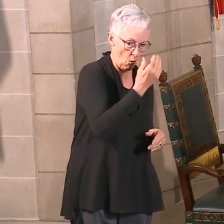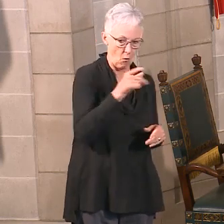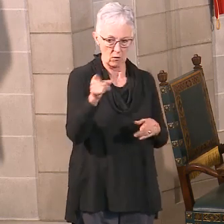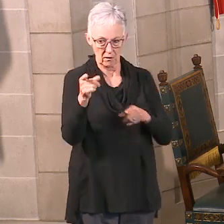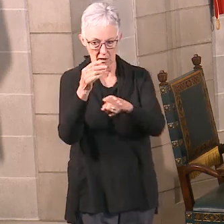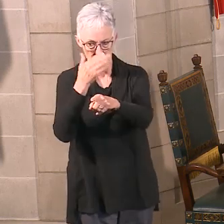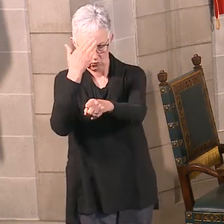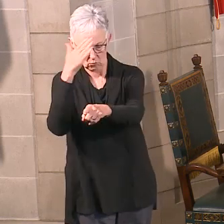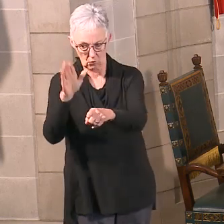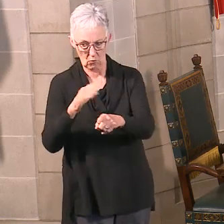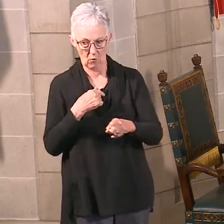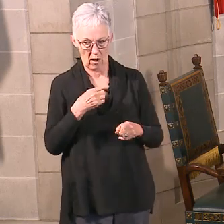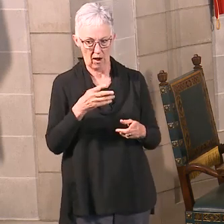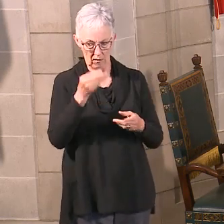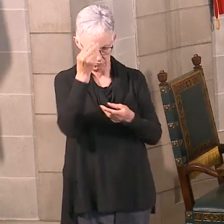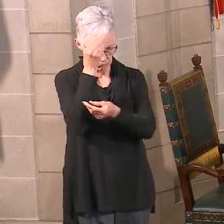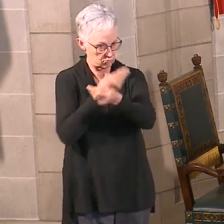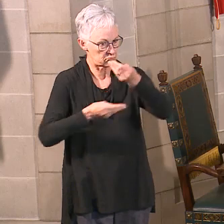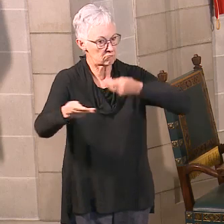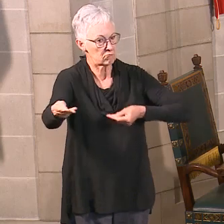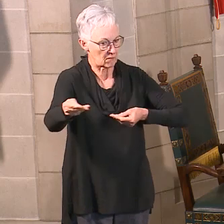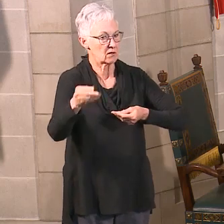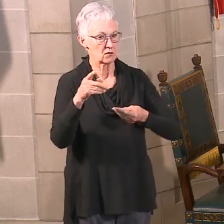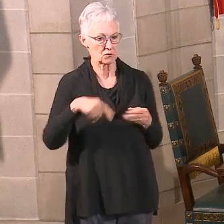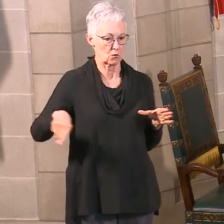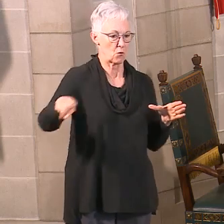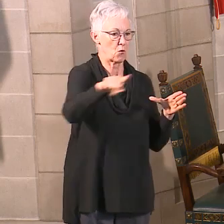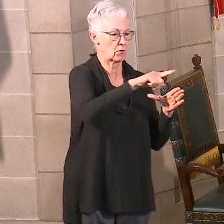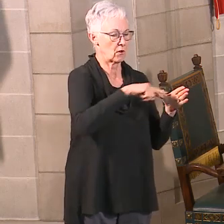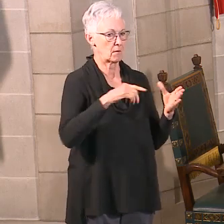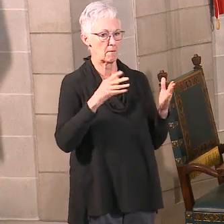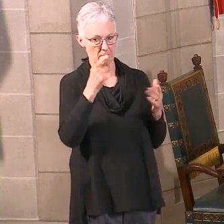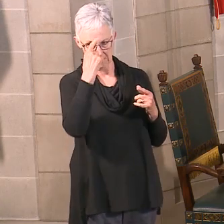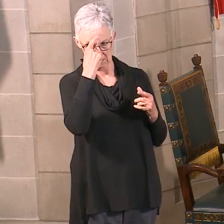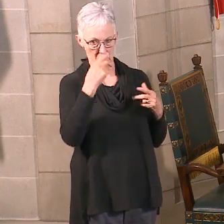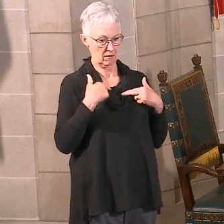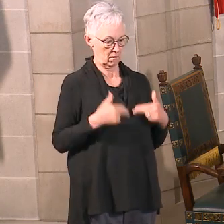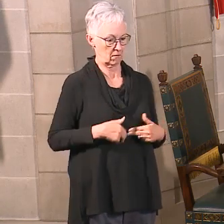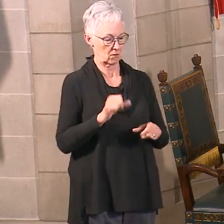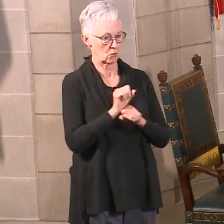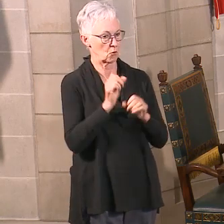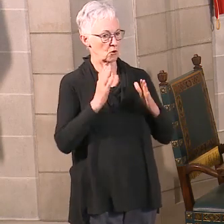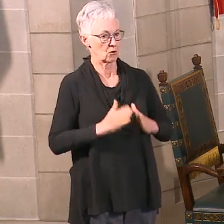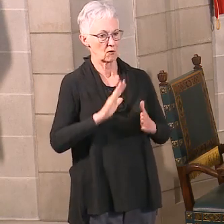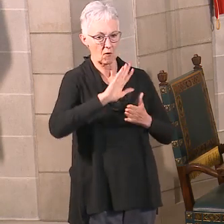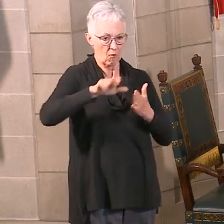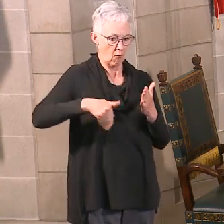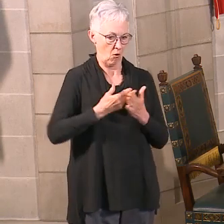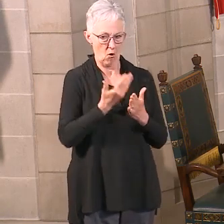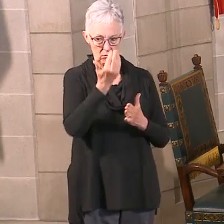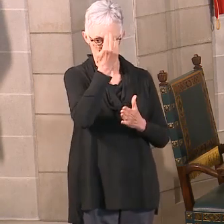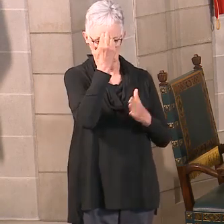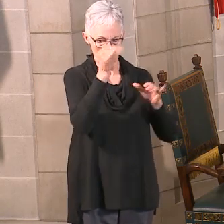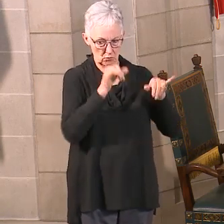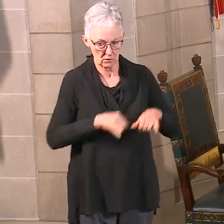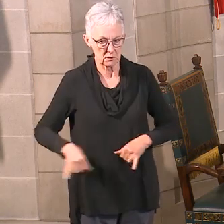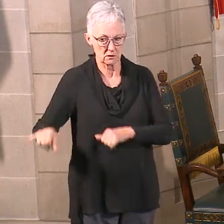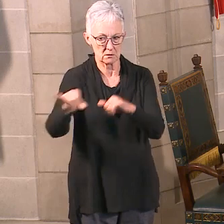continues to get updated. We're taking this new road together, and we need to navigate it together.